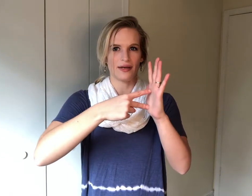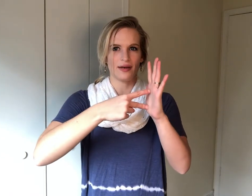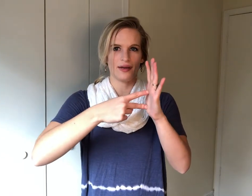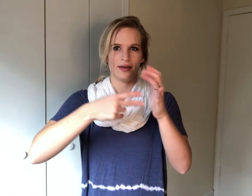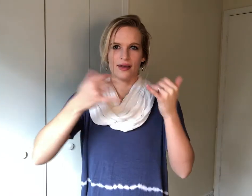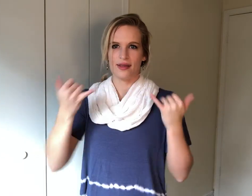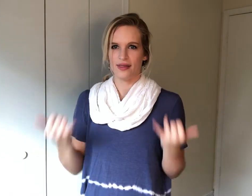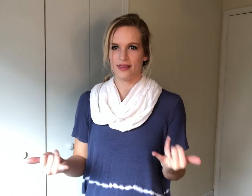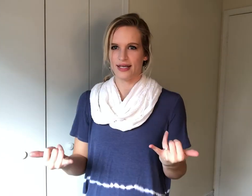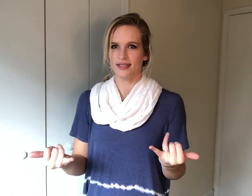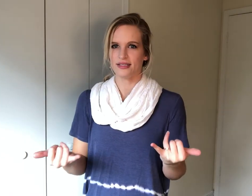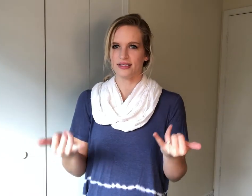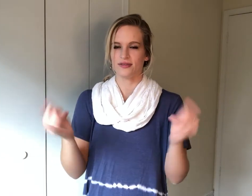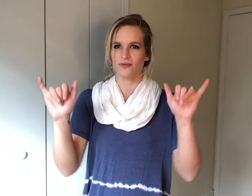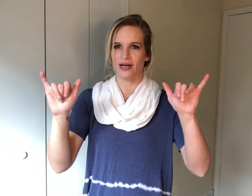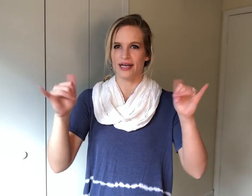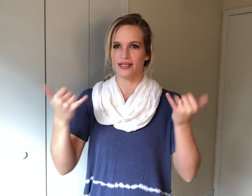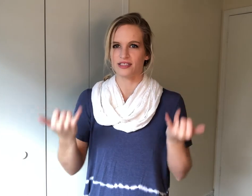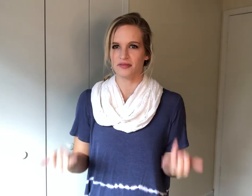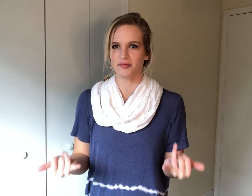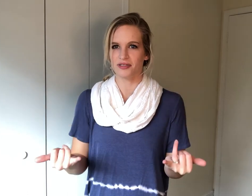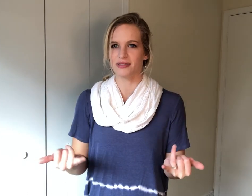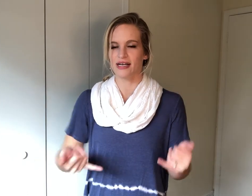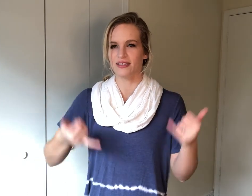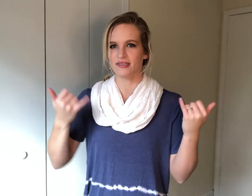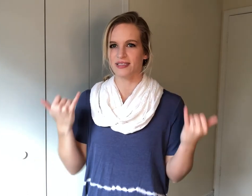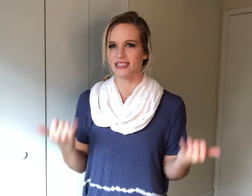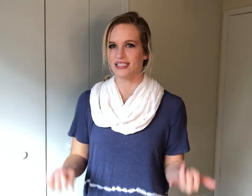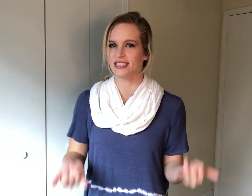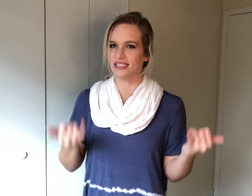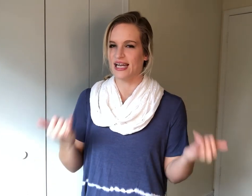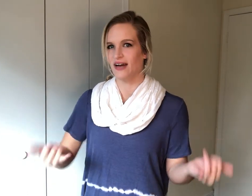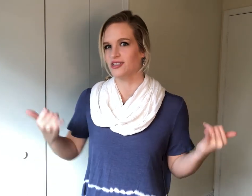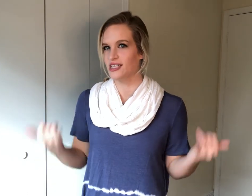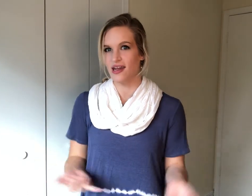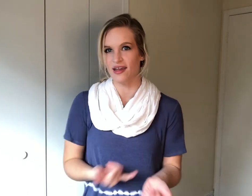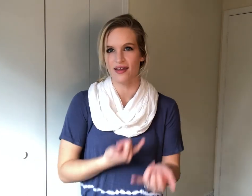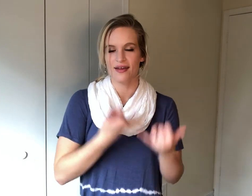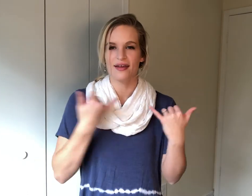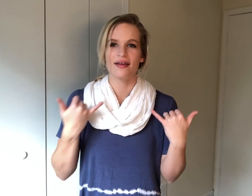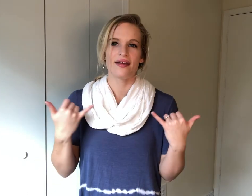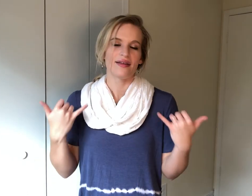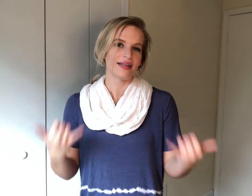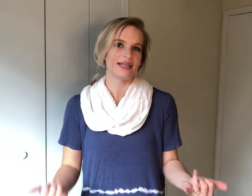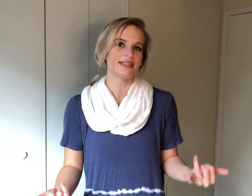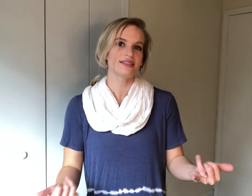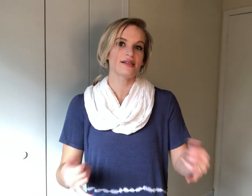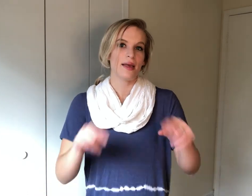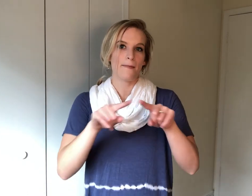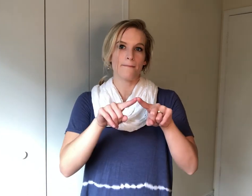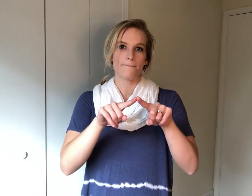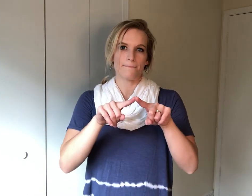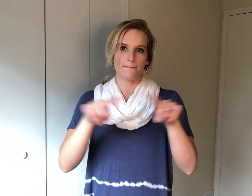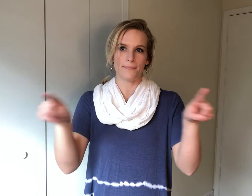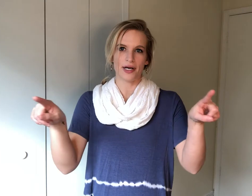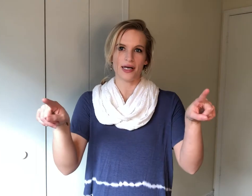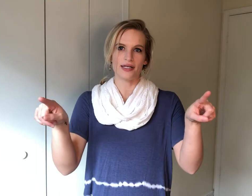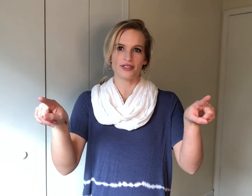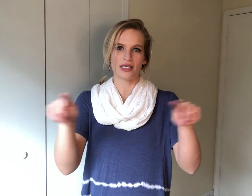this why handshapes put them down this means this now today this but draw